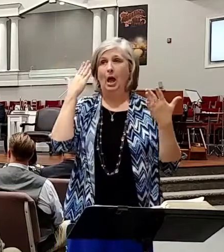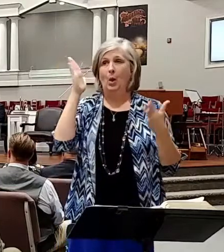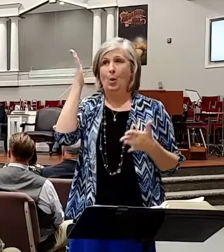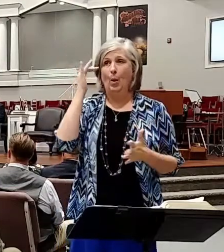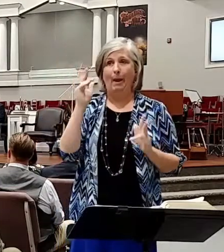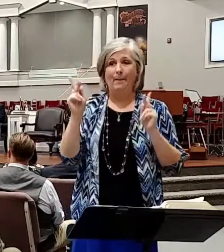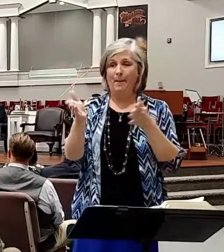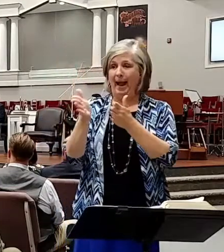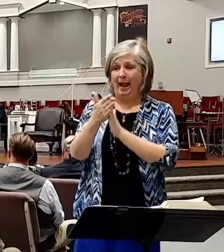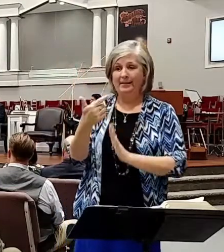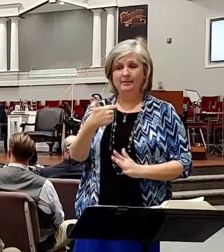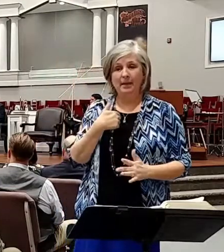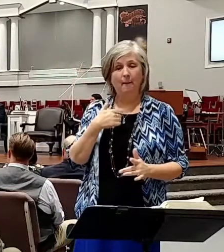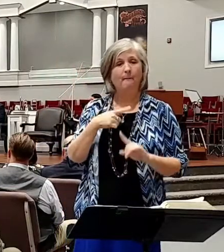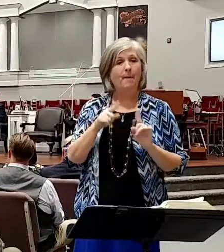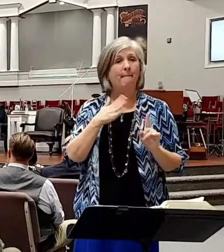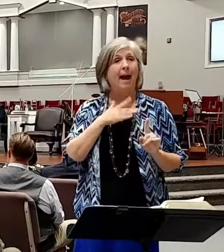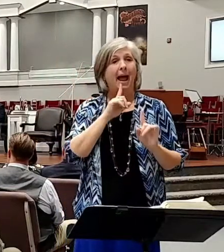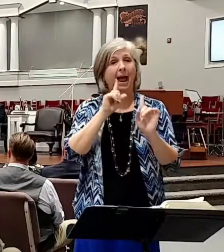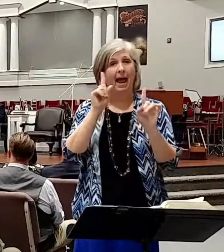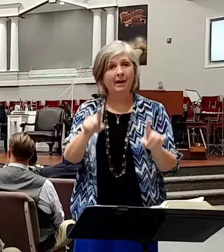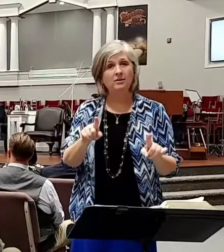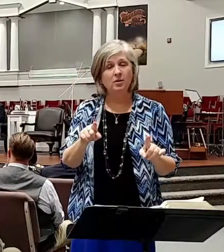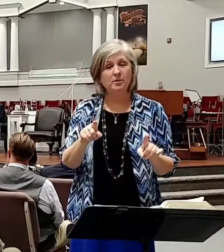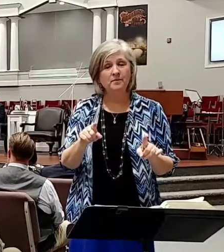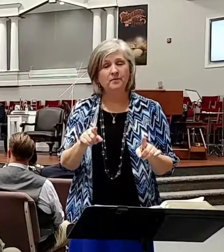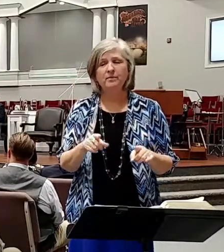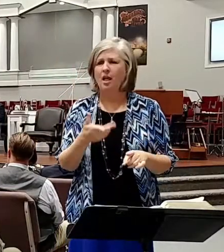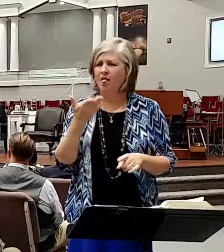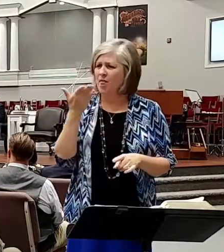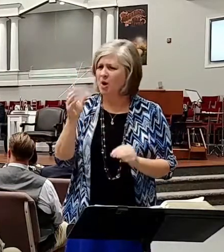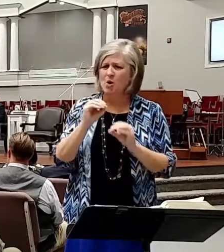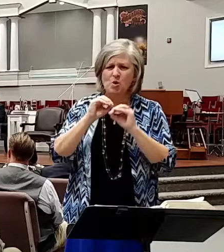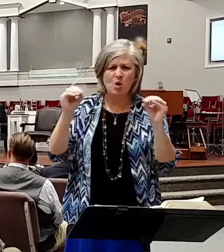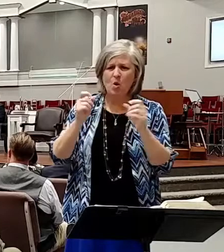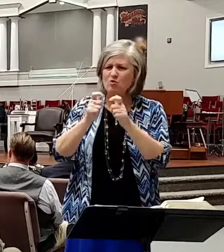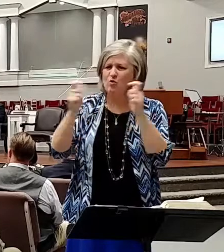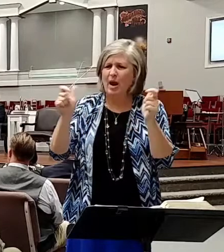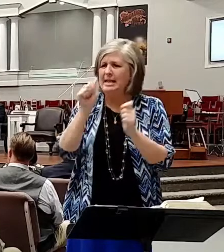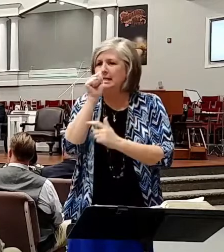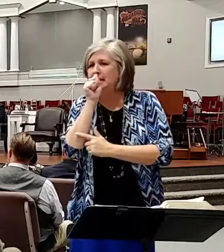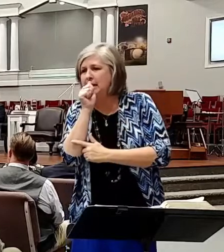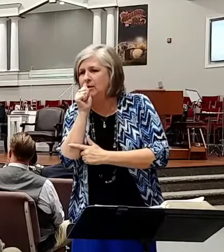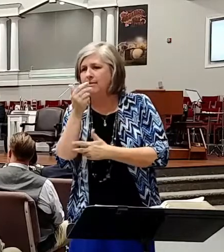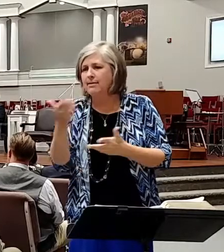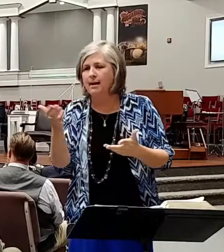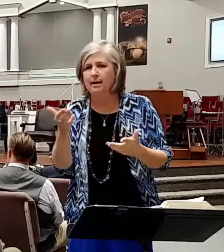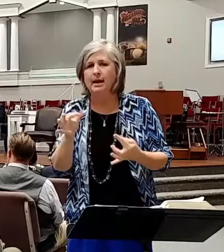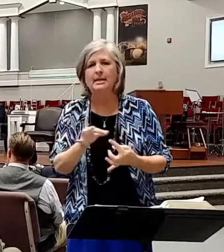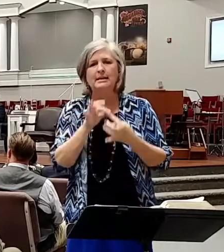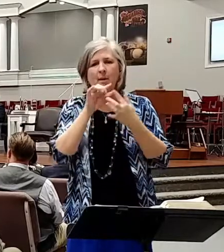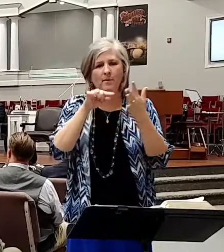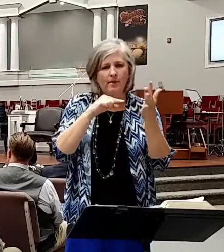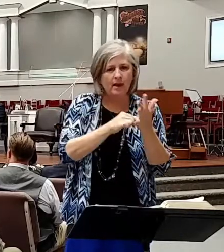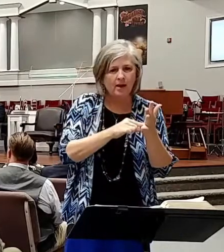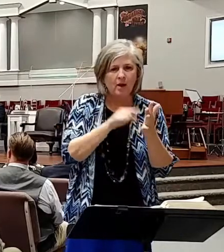me, but my answer typically is this. There is no great secret. Except this. You get up in the morning